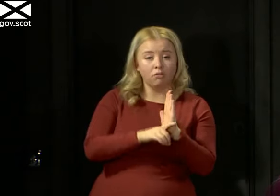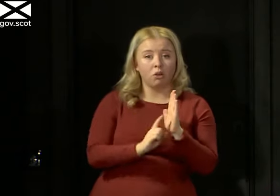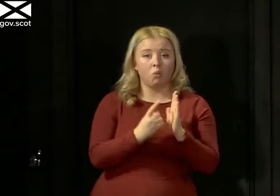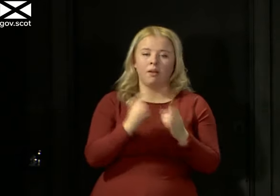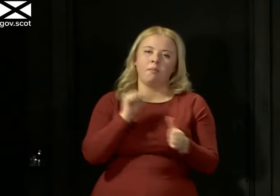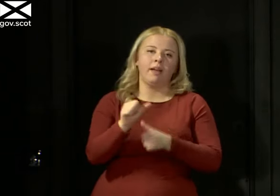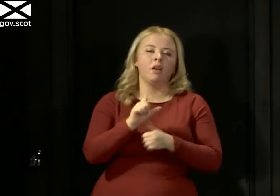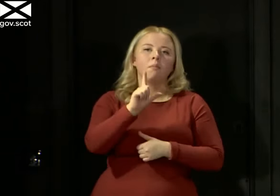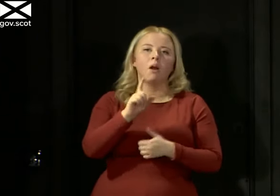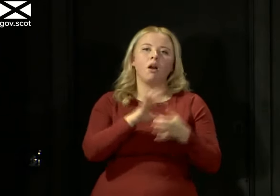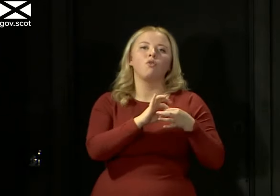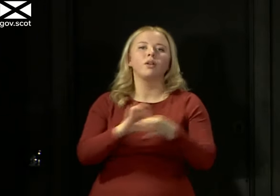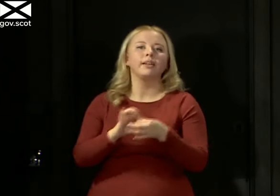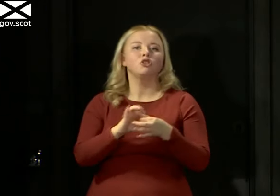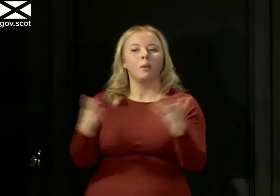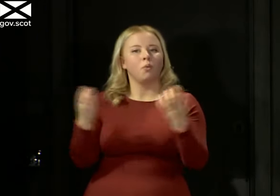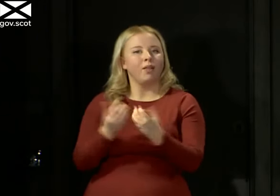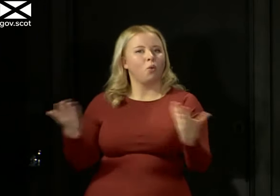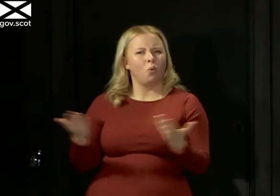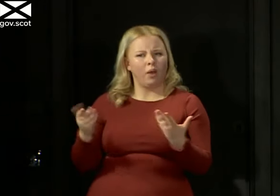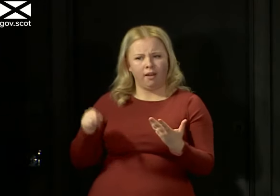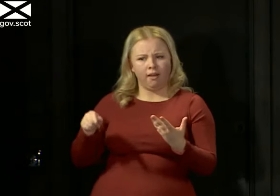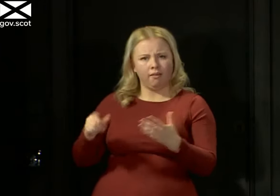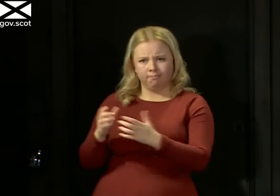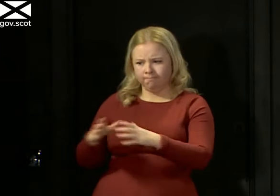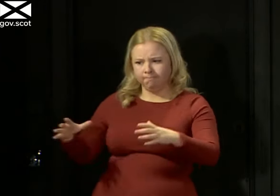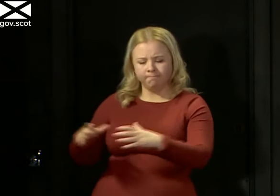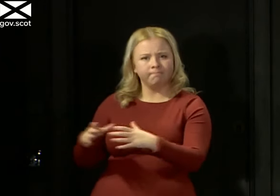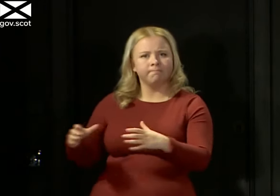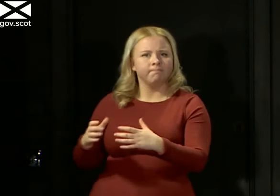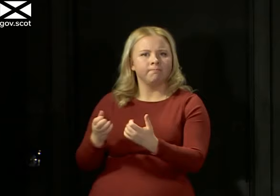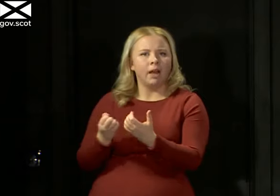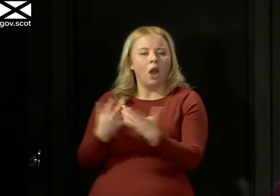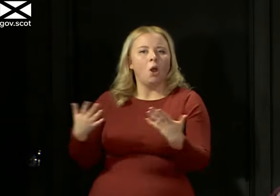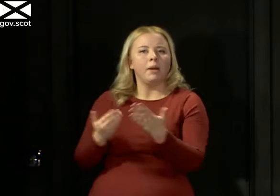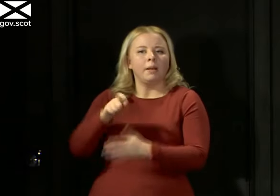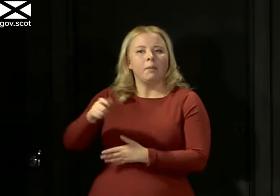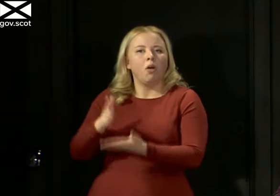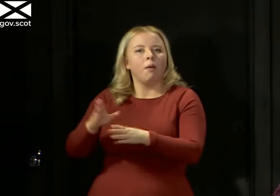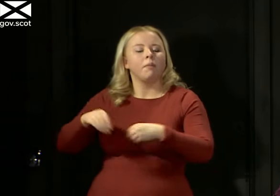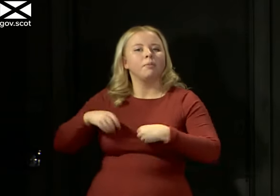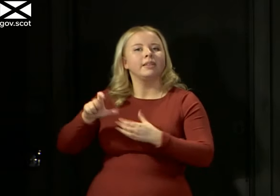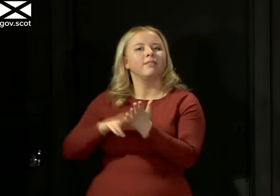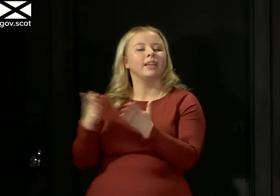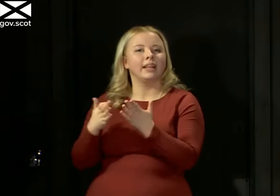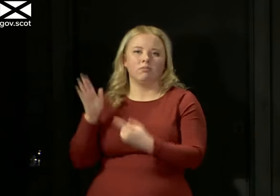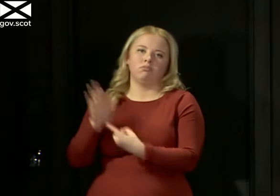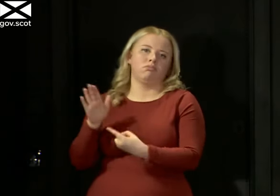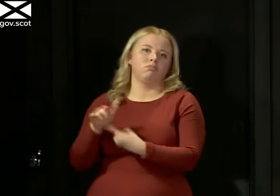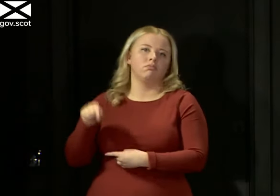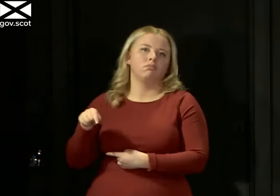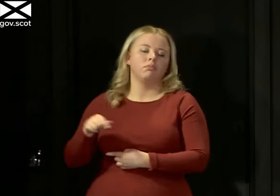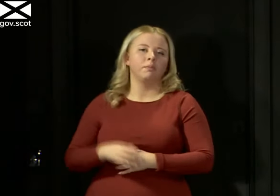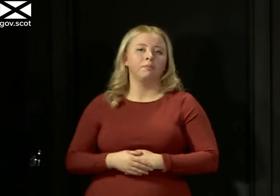that crucial relationship with where you get your incidence of cases is what really matters. And as Gregor said, as we go